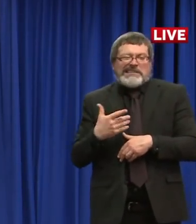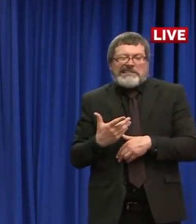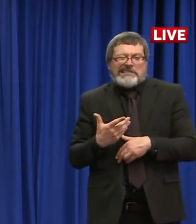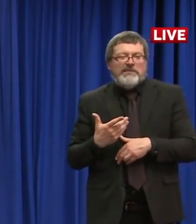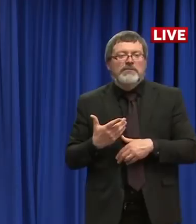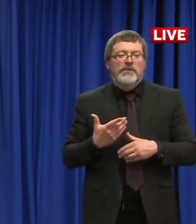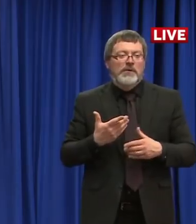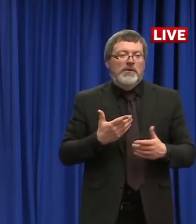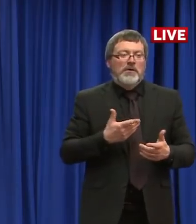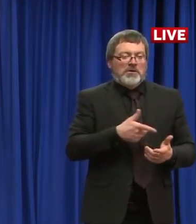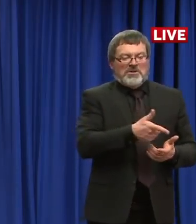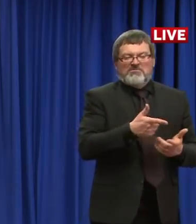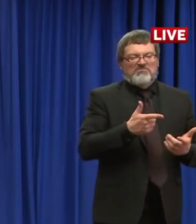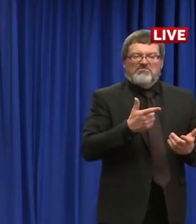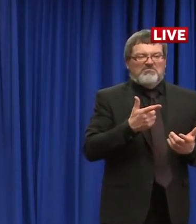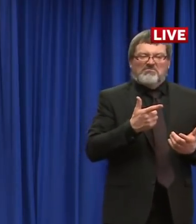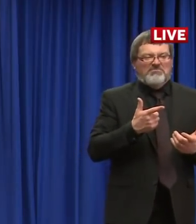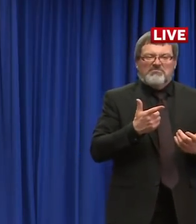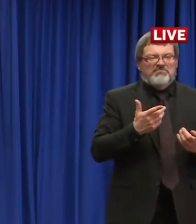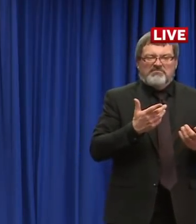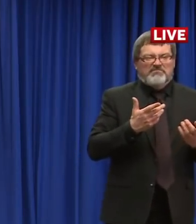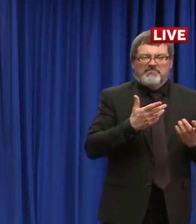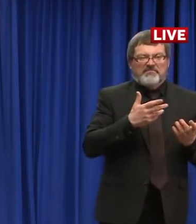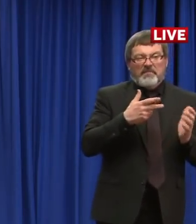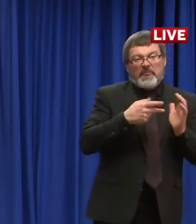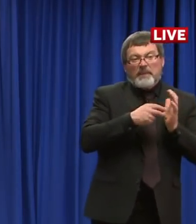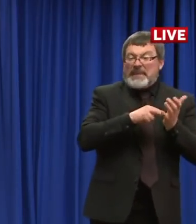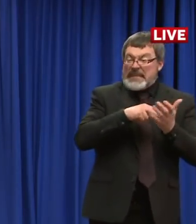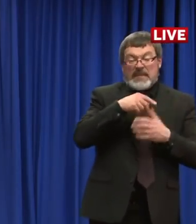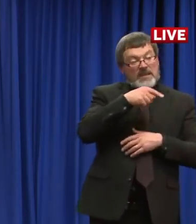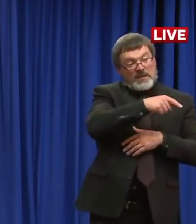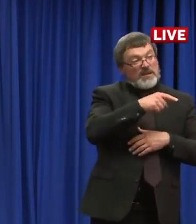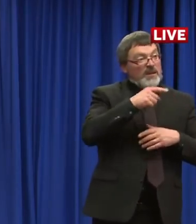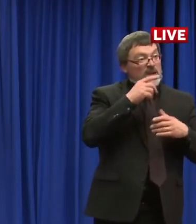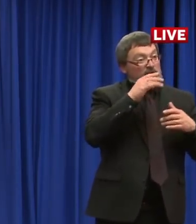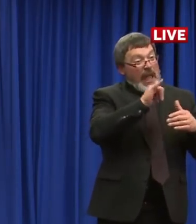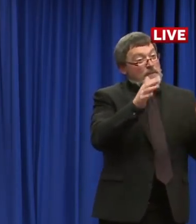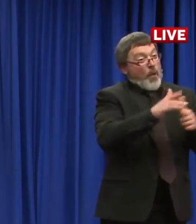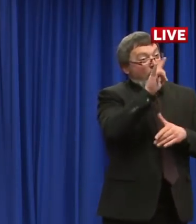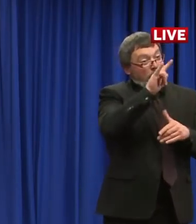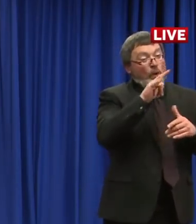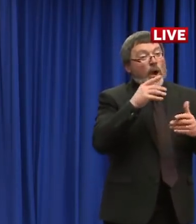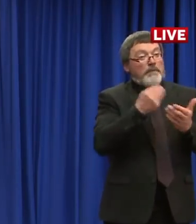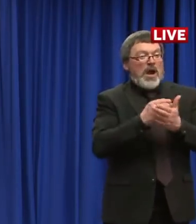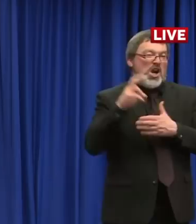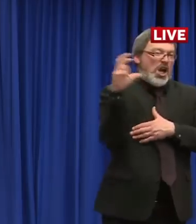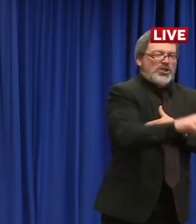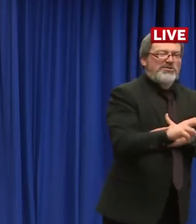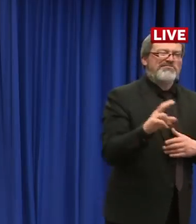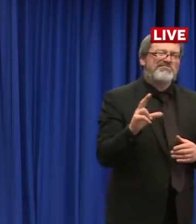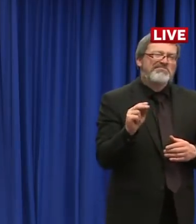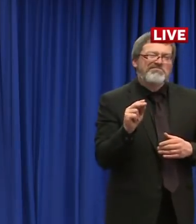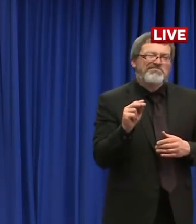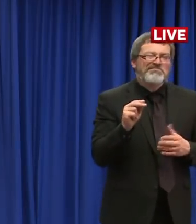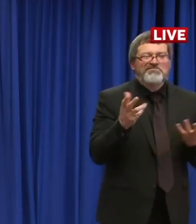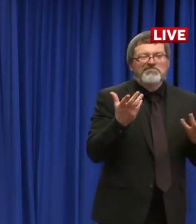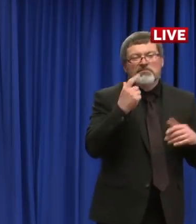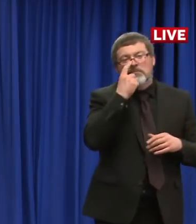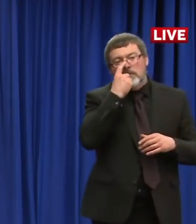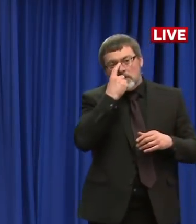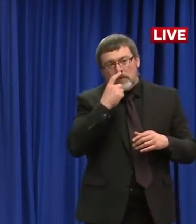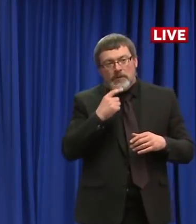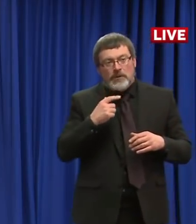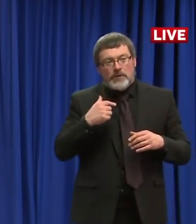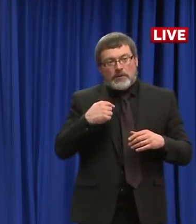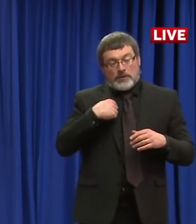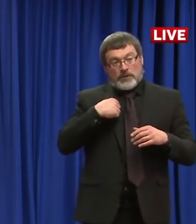really critical, and Ted Kitchens, the new director, he's new. I say he's new. He's been there about a year now. He does a tremendous job over at Manchester Airport